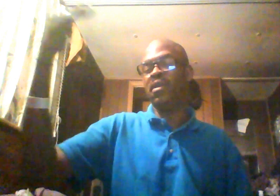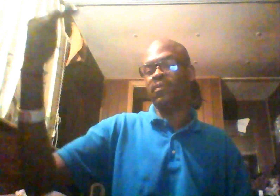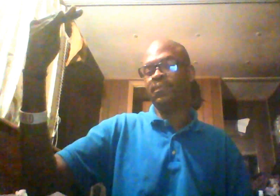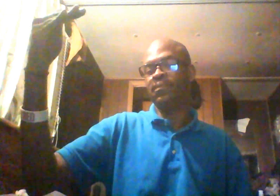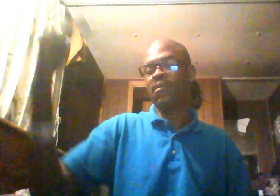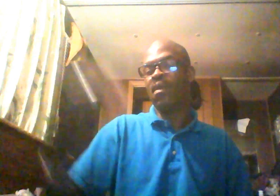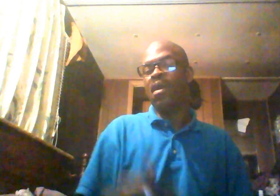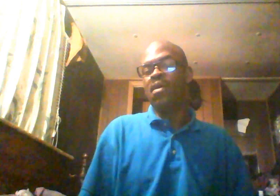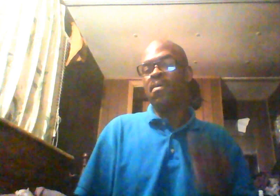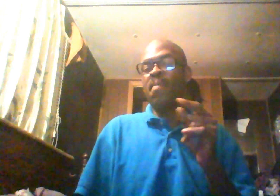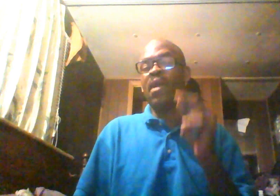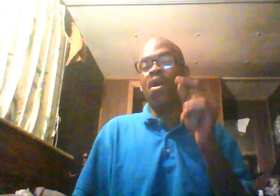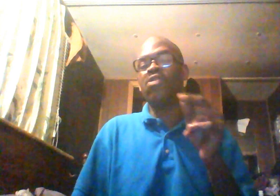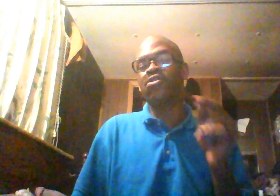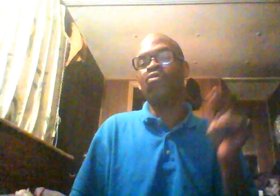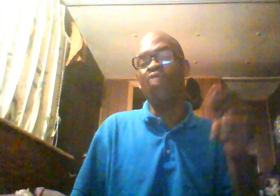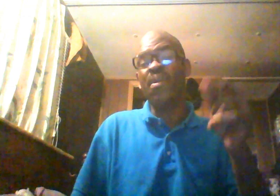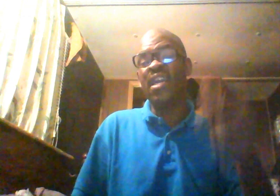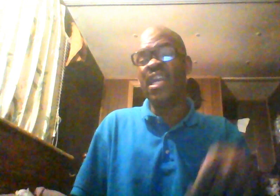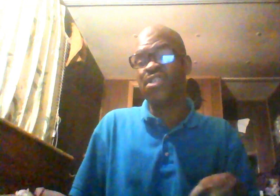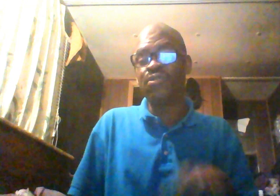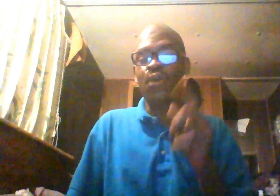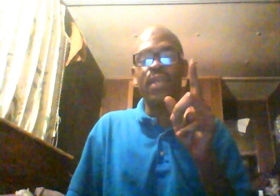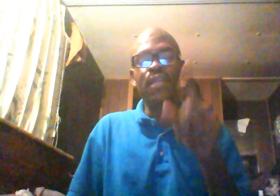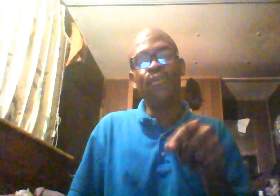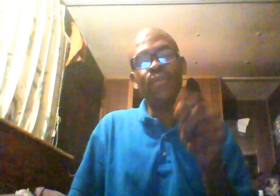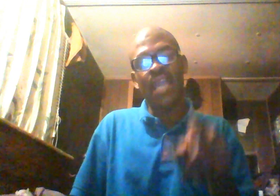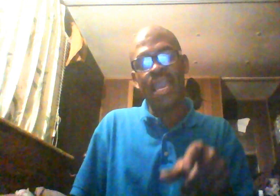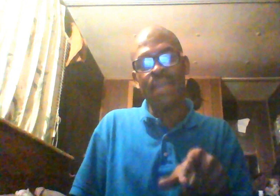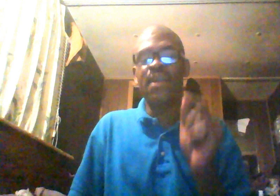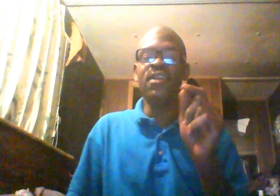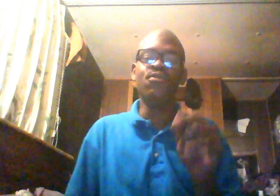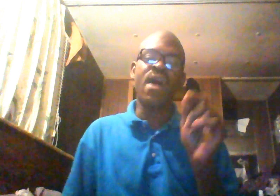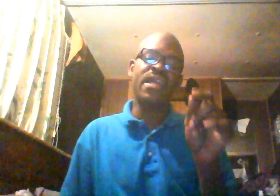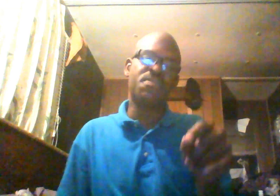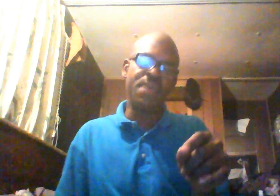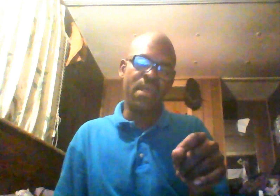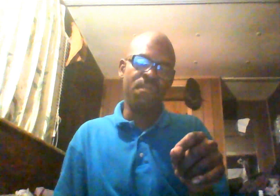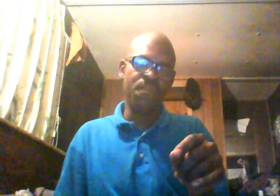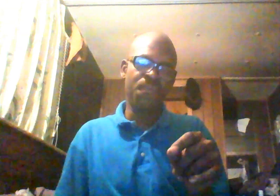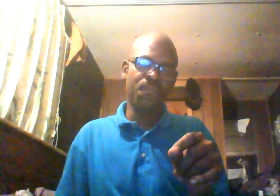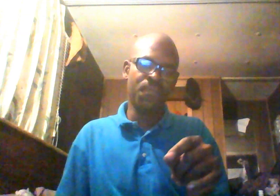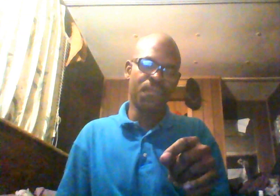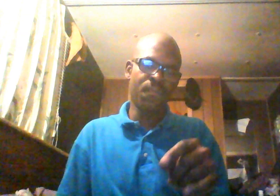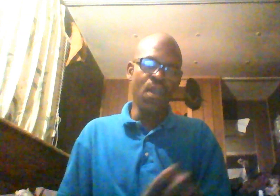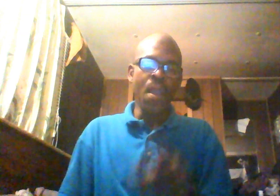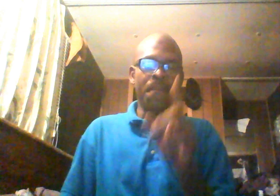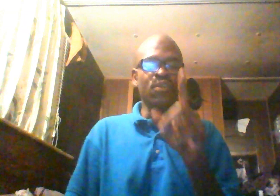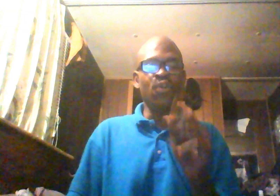here. Michael also grew up in the industry. So, he knew the game, and he knew how they spit it. But, you know